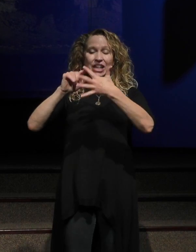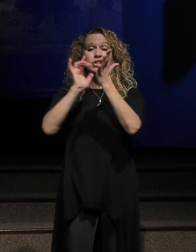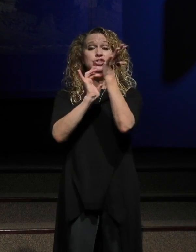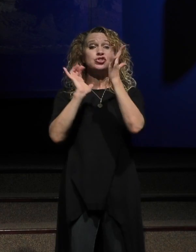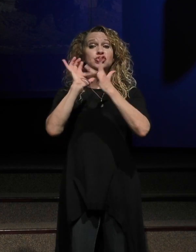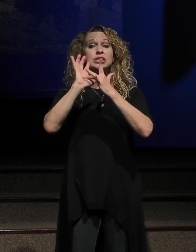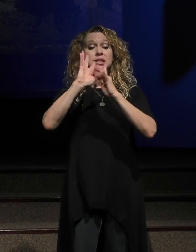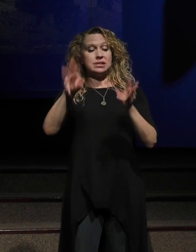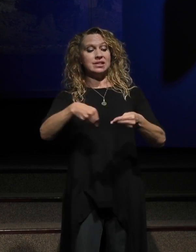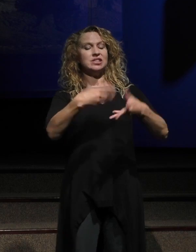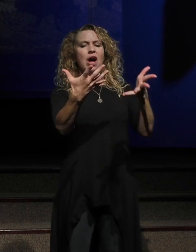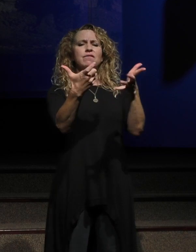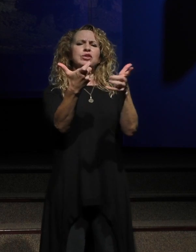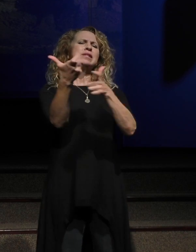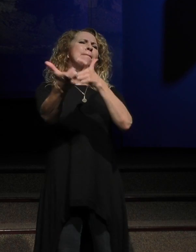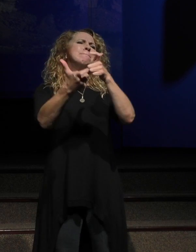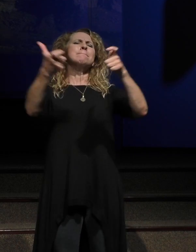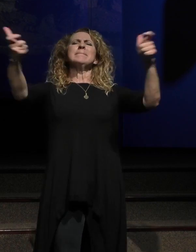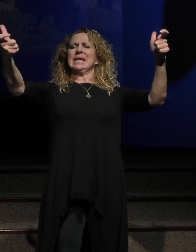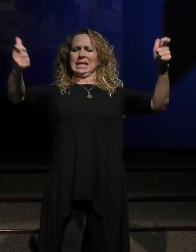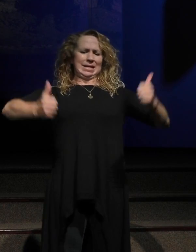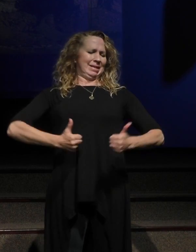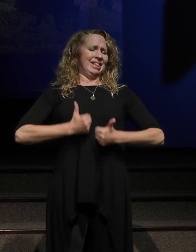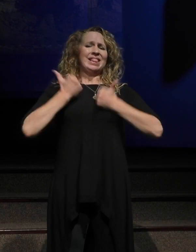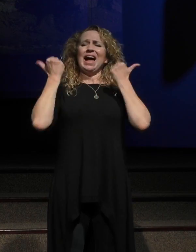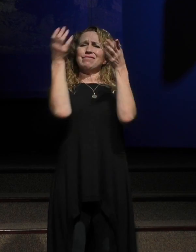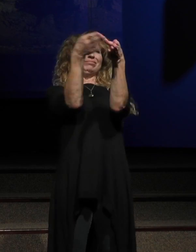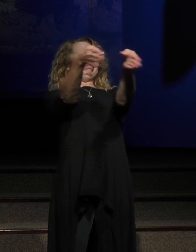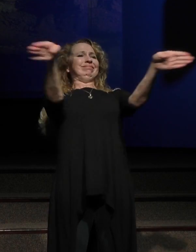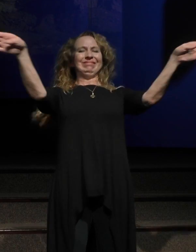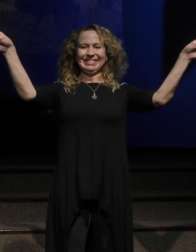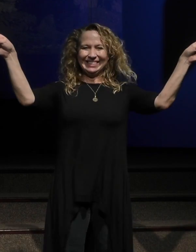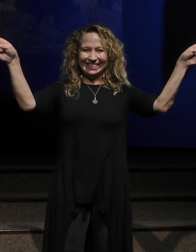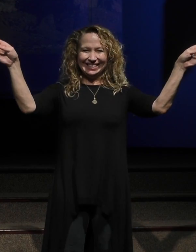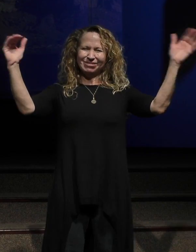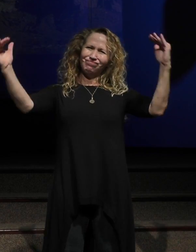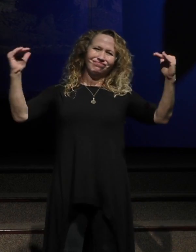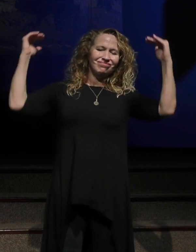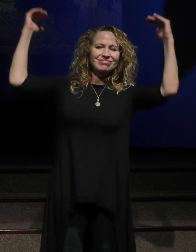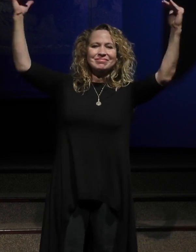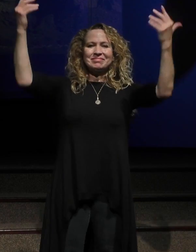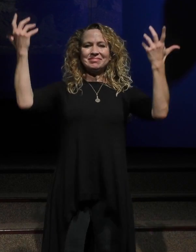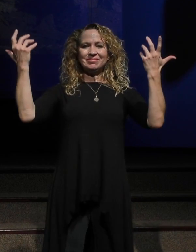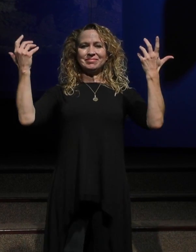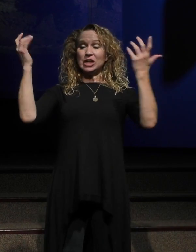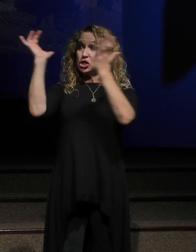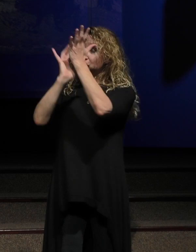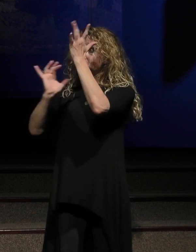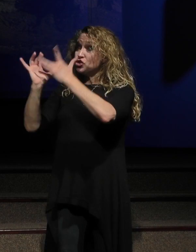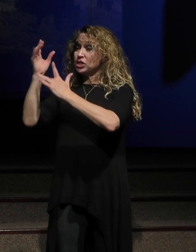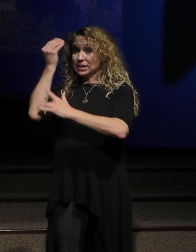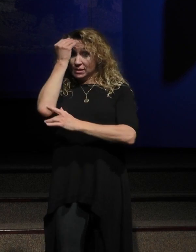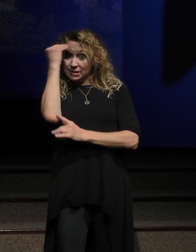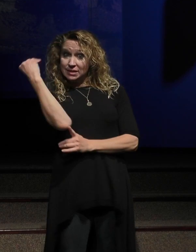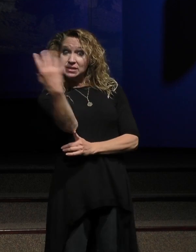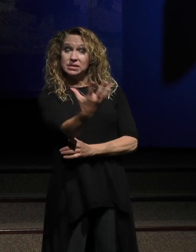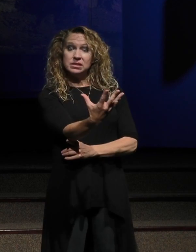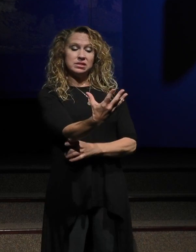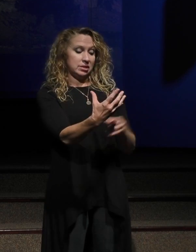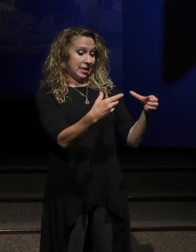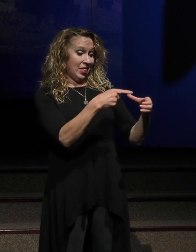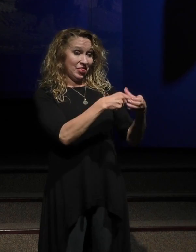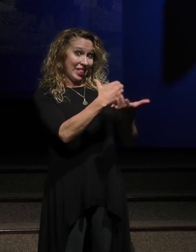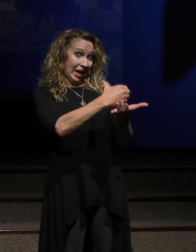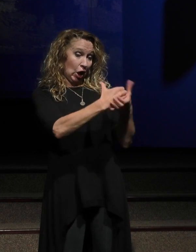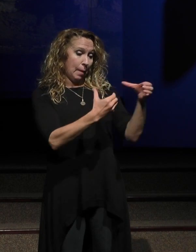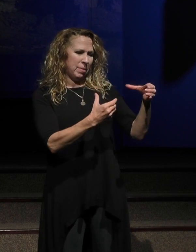offers a bigger life. A bigger life. What Jesus is saying is whatever you put in that cup.